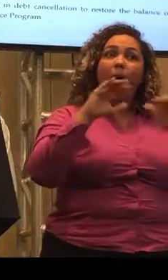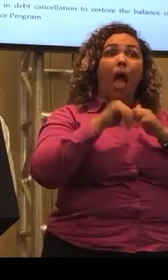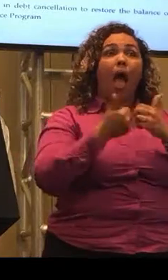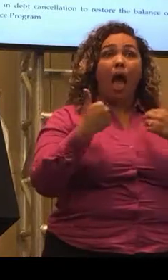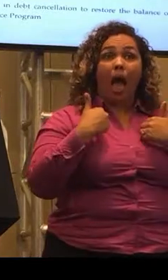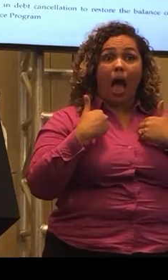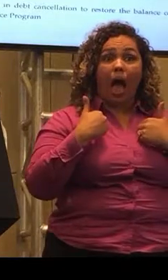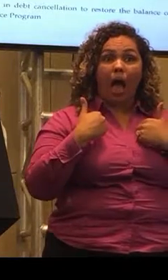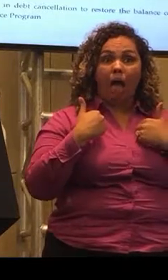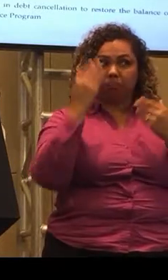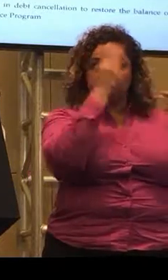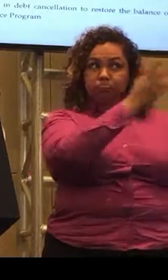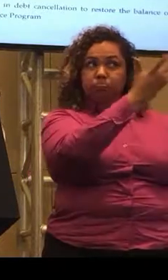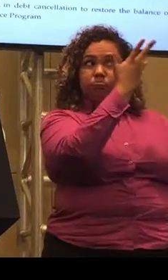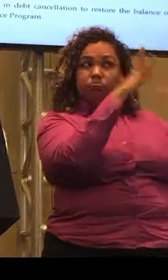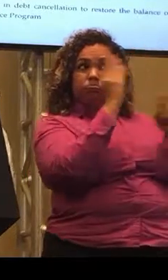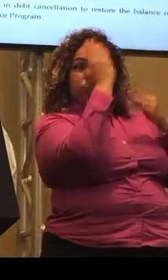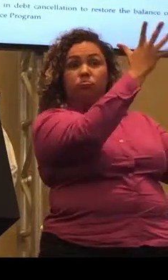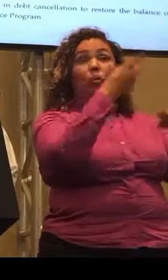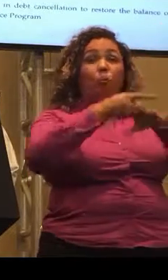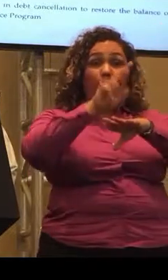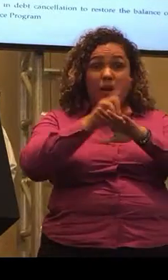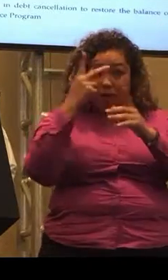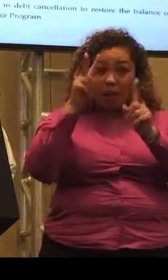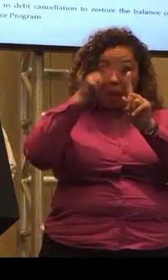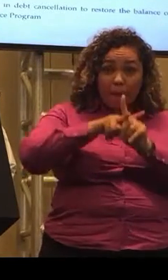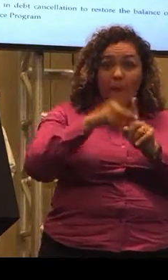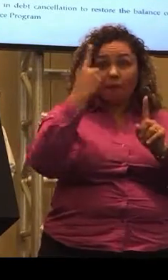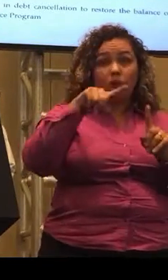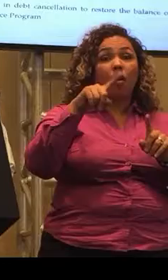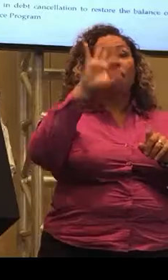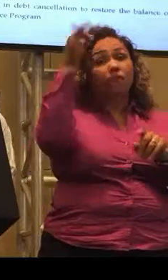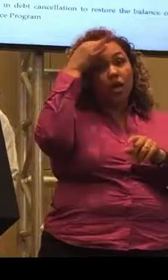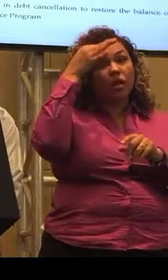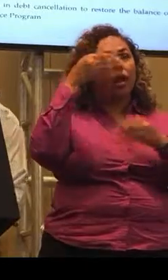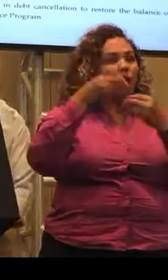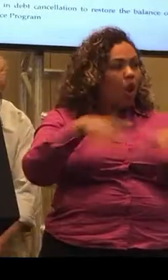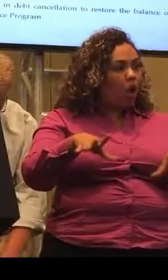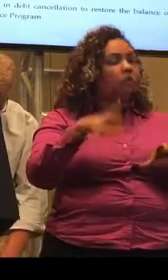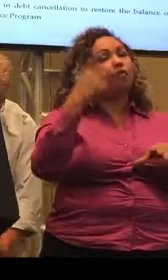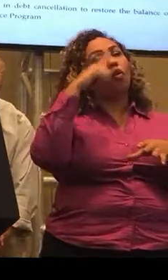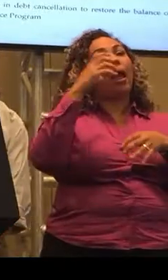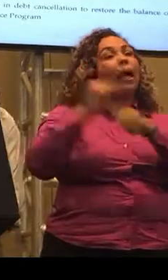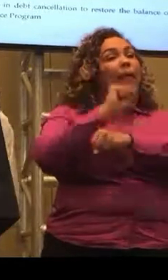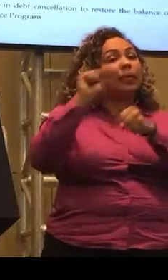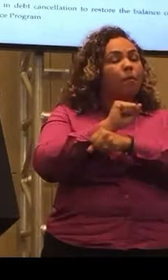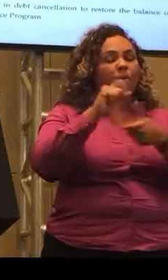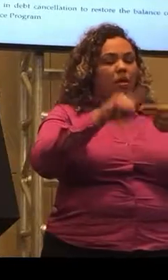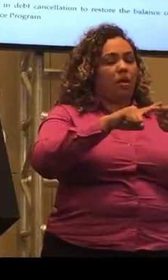having, you know, having said that you will have to be applying all federal laws for employment, all federal laws for